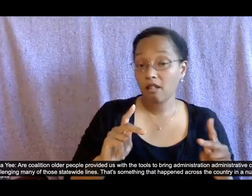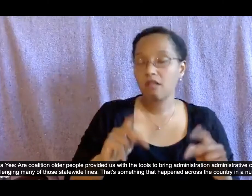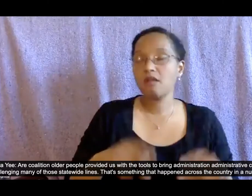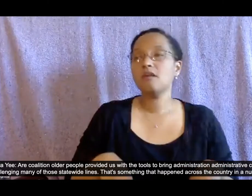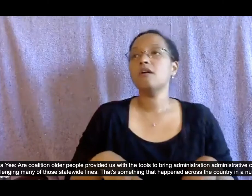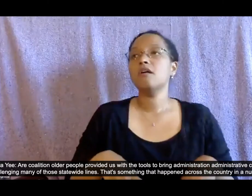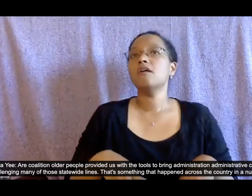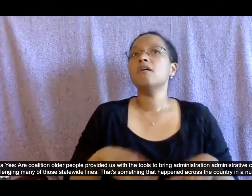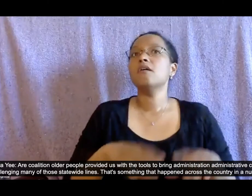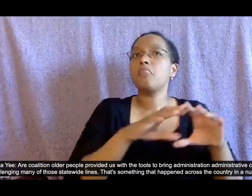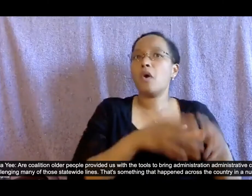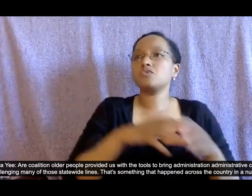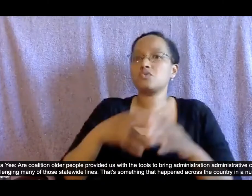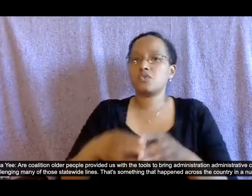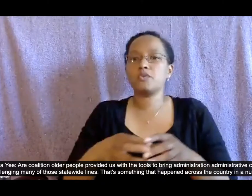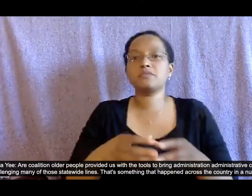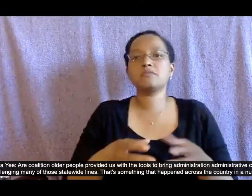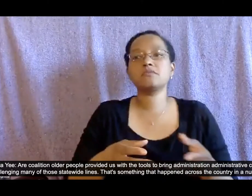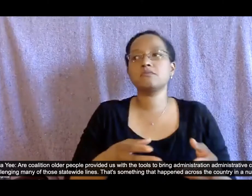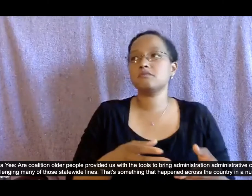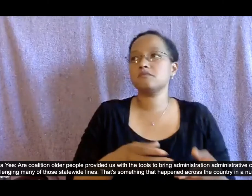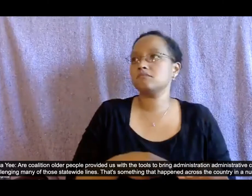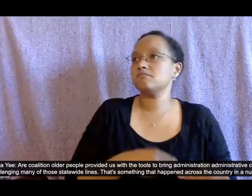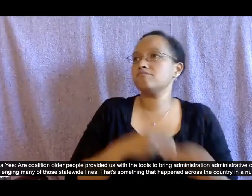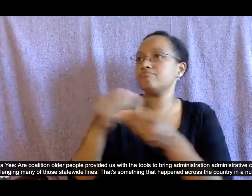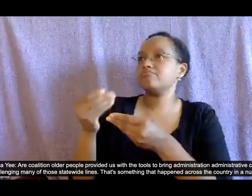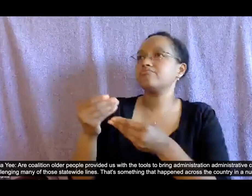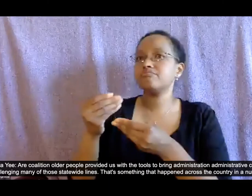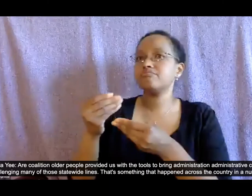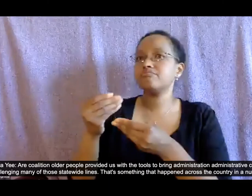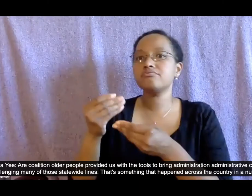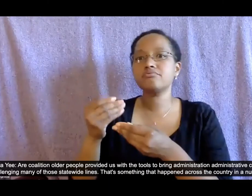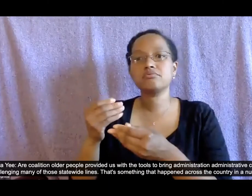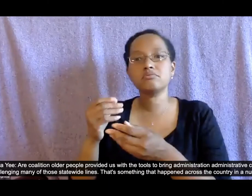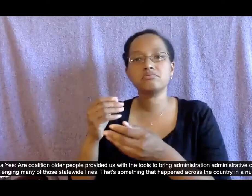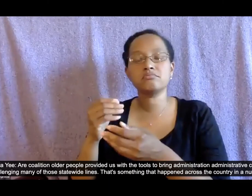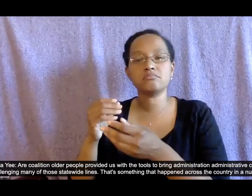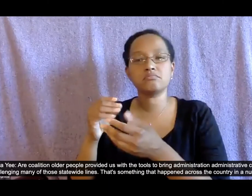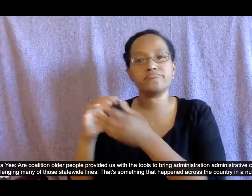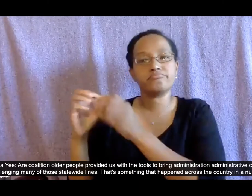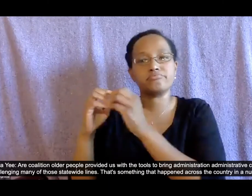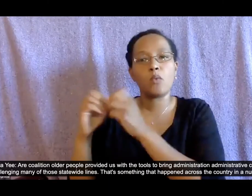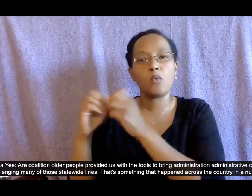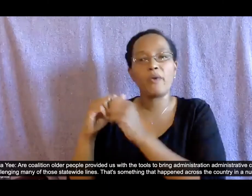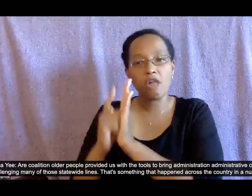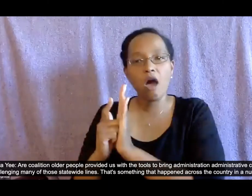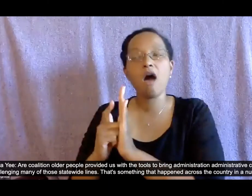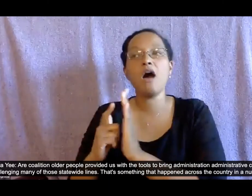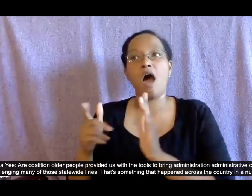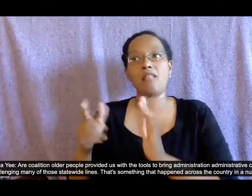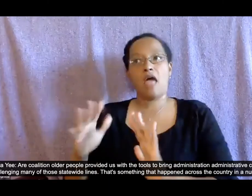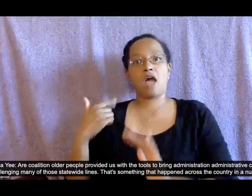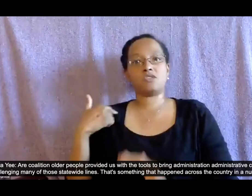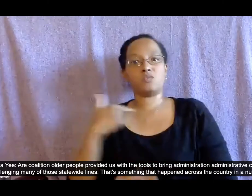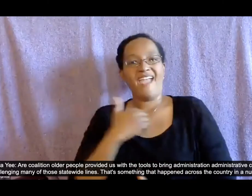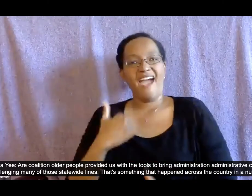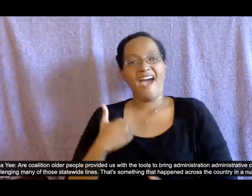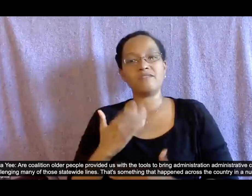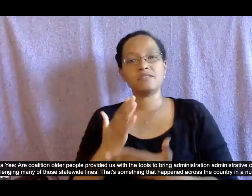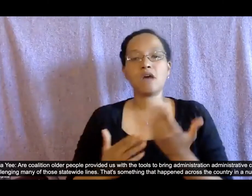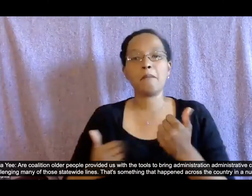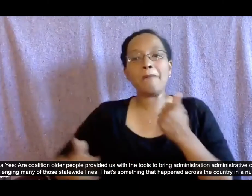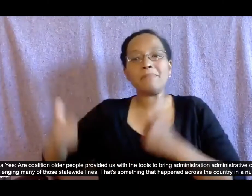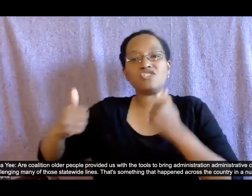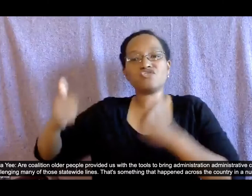bring administration administrative complaints challenging many of those state guidelines that's something that happened across the